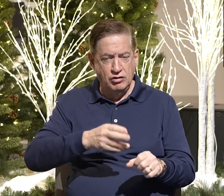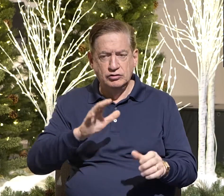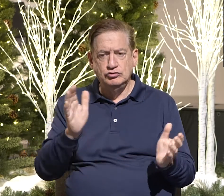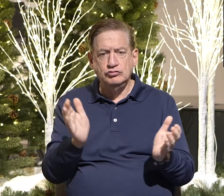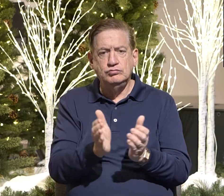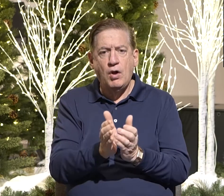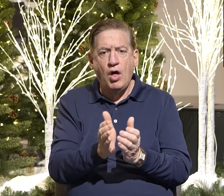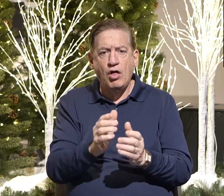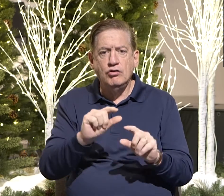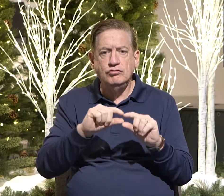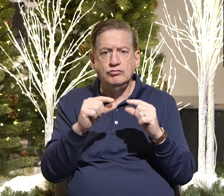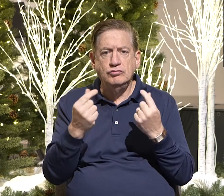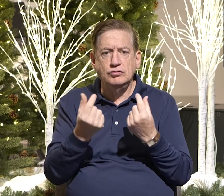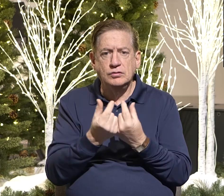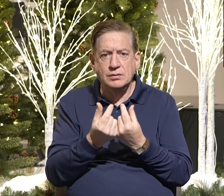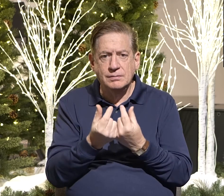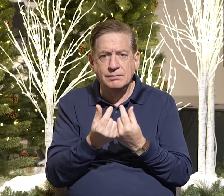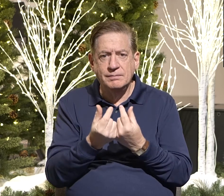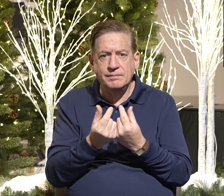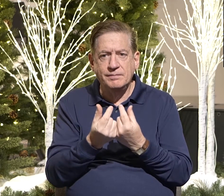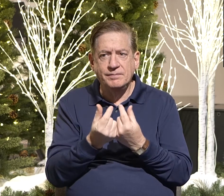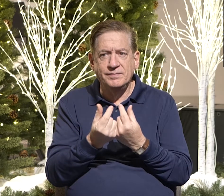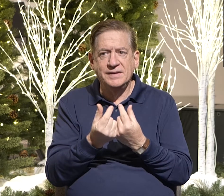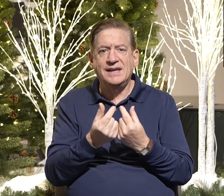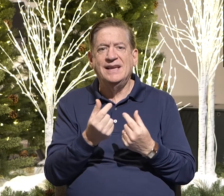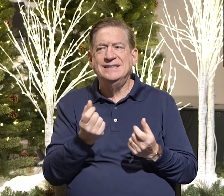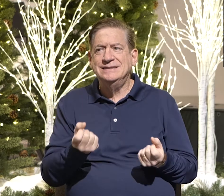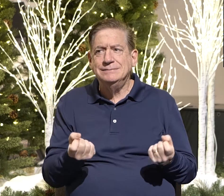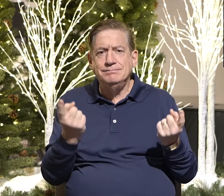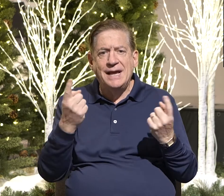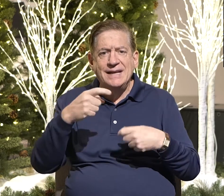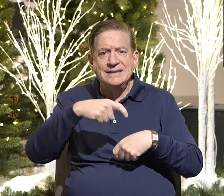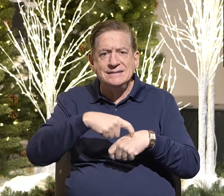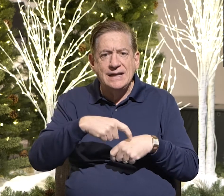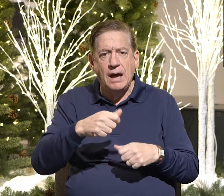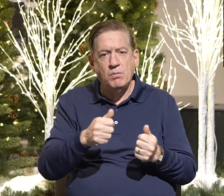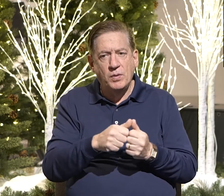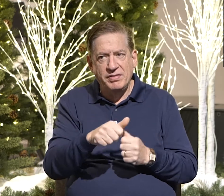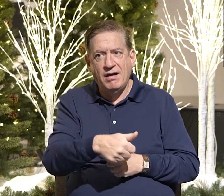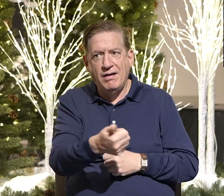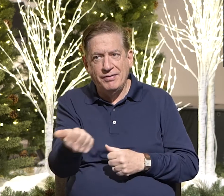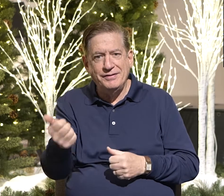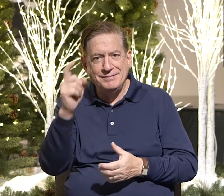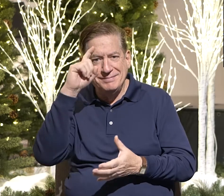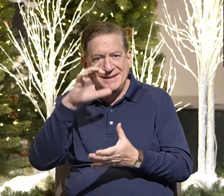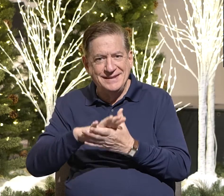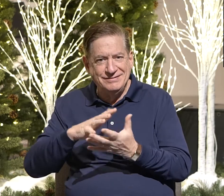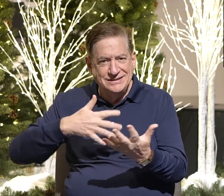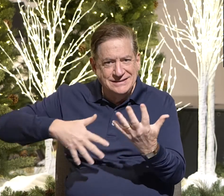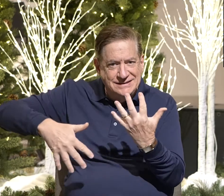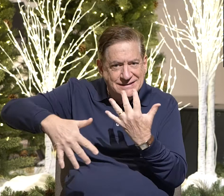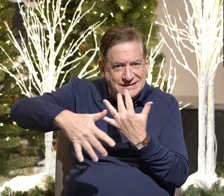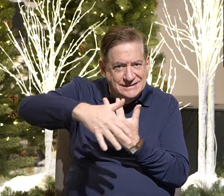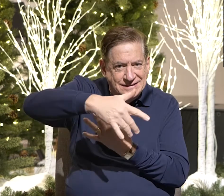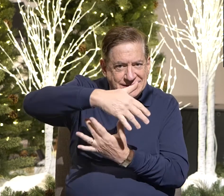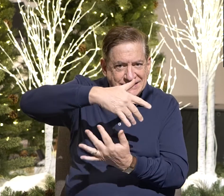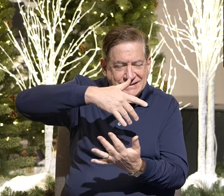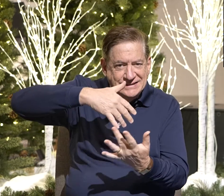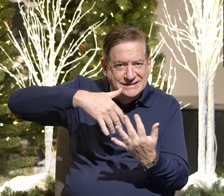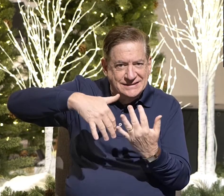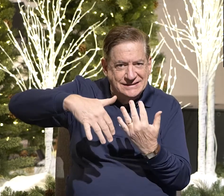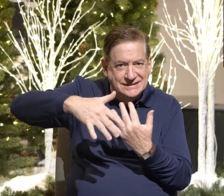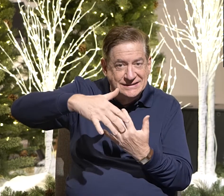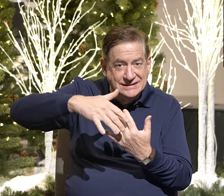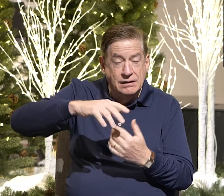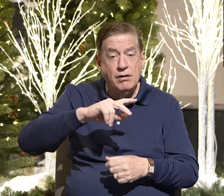It's not just, it's spending time with other believers. See, and then next is personal Bible